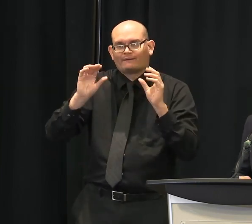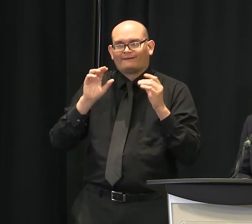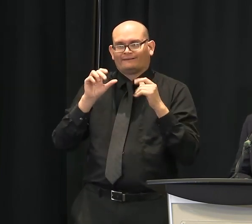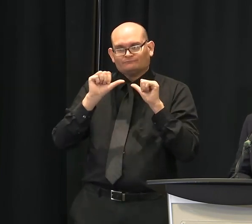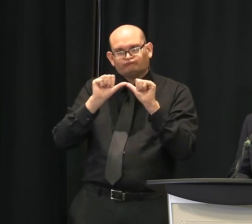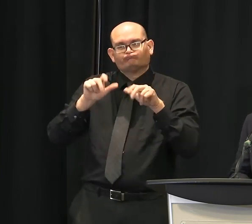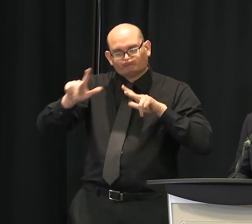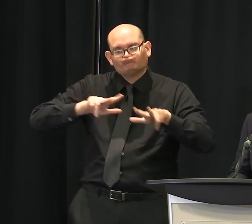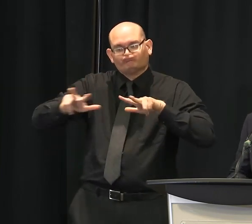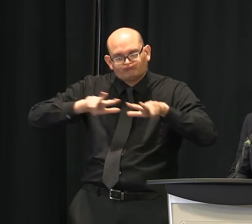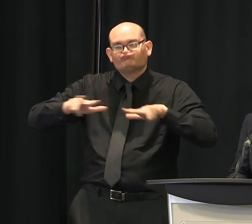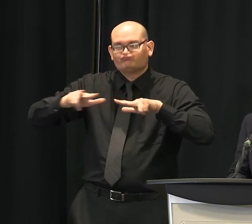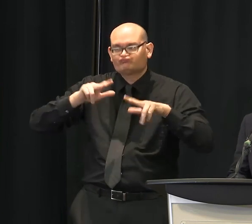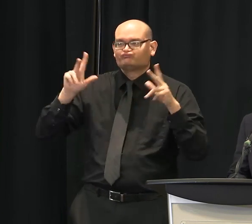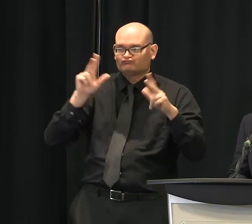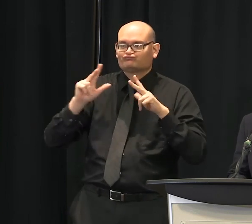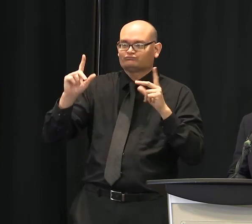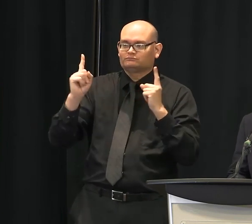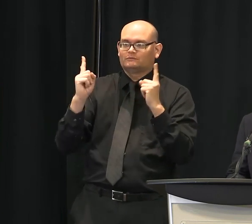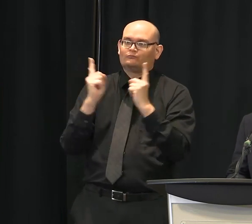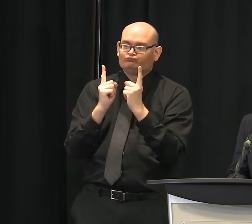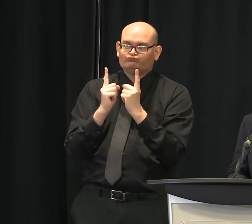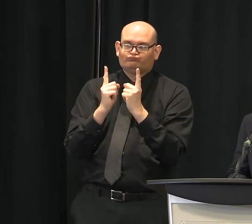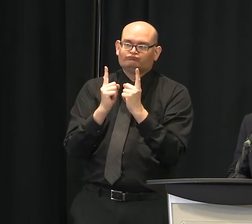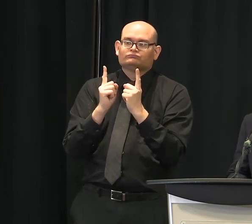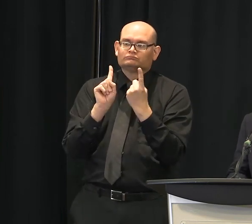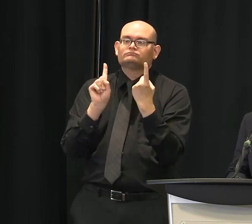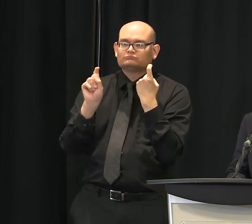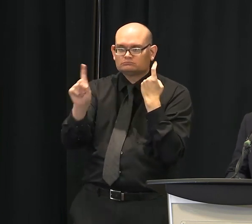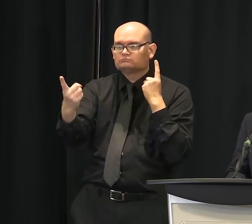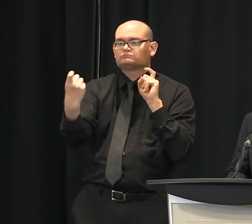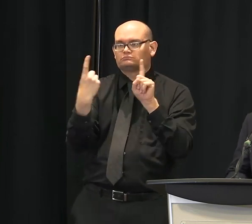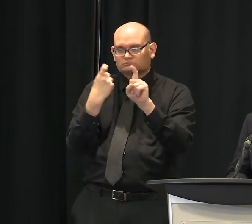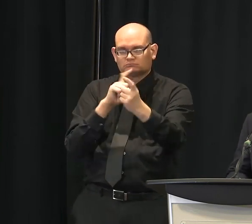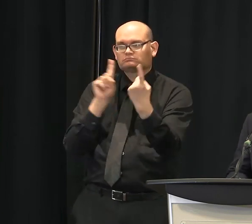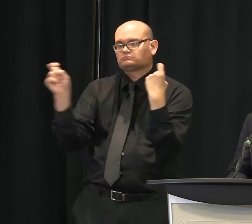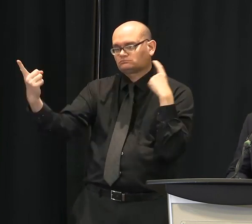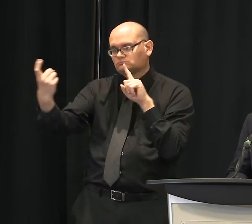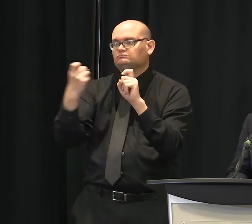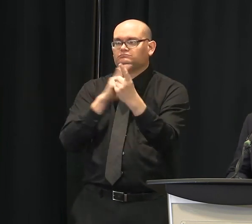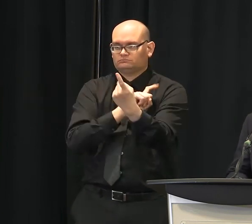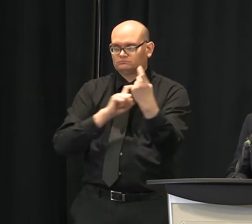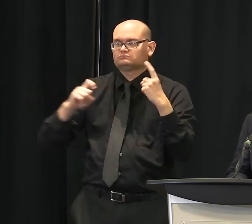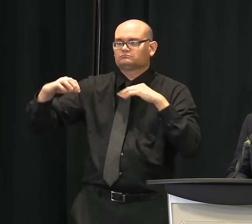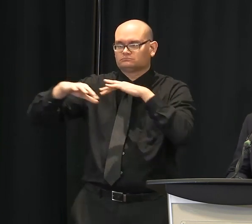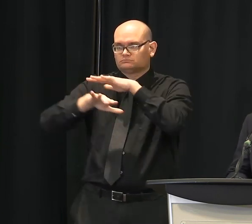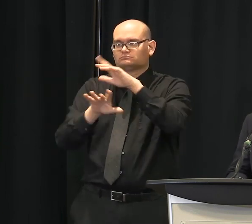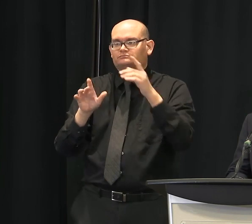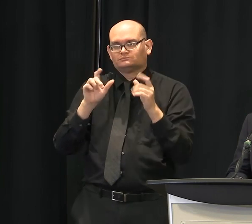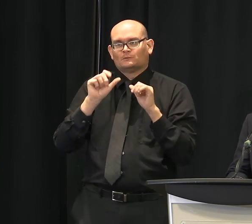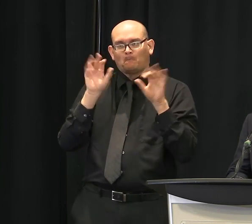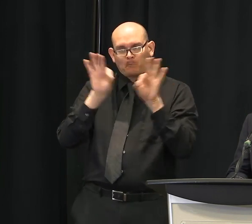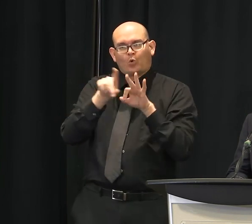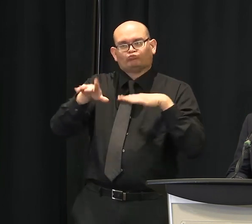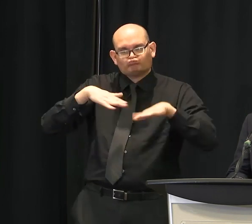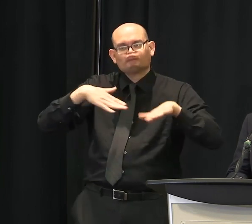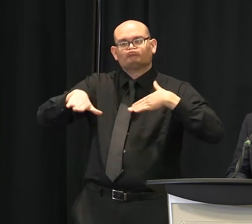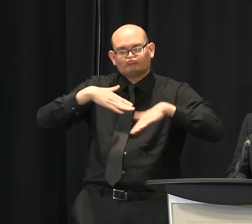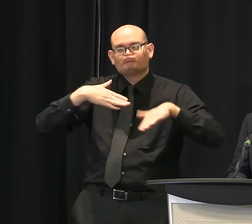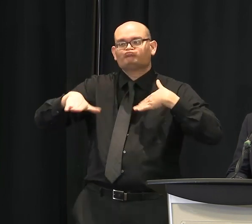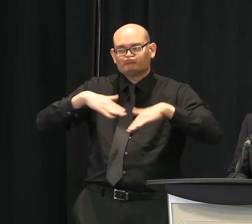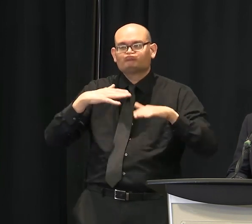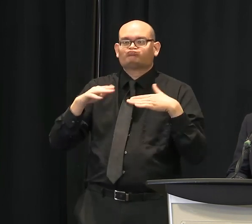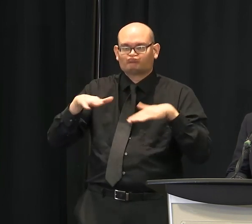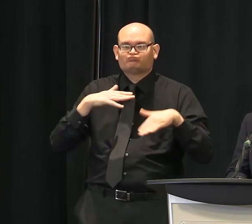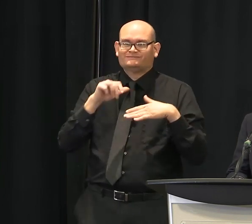our city parks department, still having discussion on whether the Liberty Bridge will be opened or not. I really thought it, I assumed it would be, but I